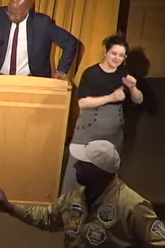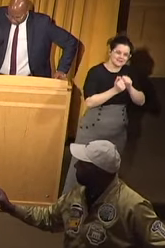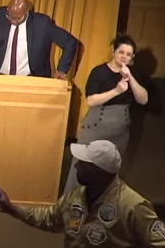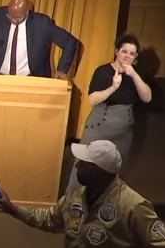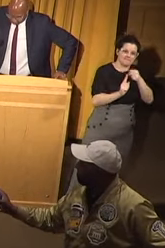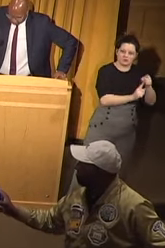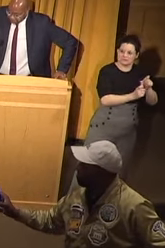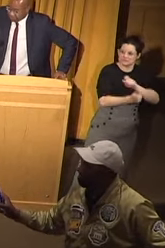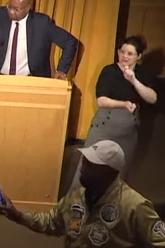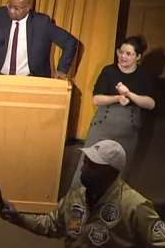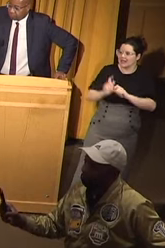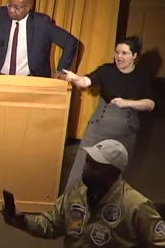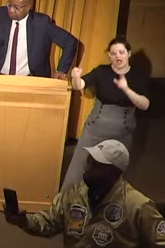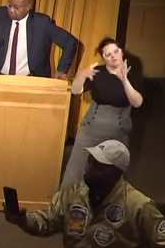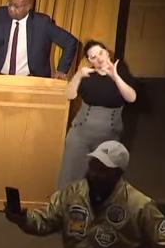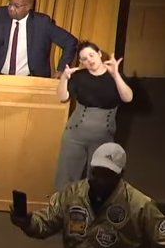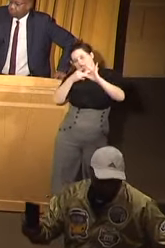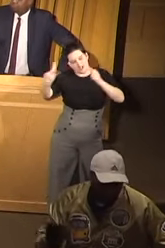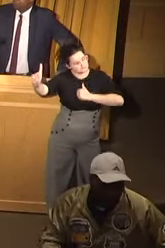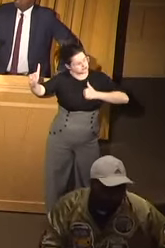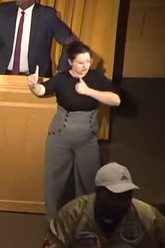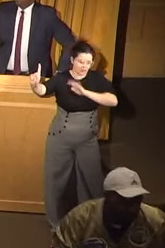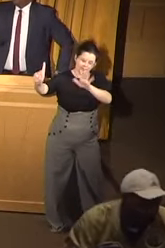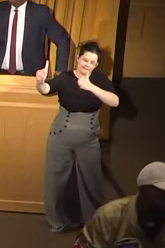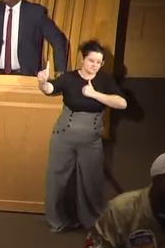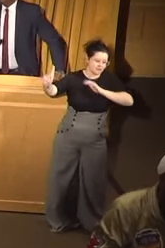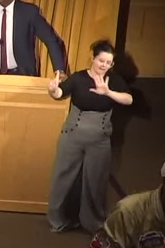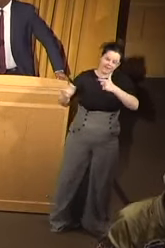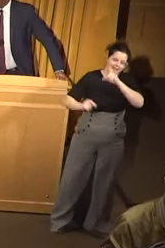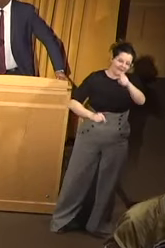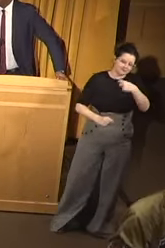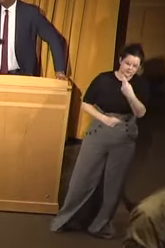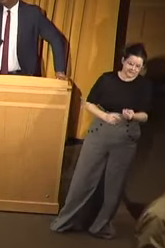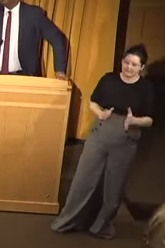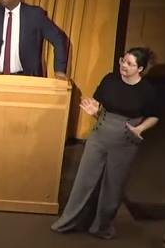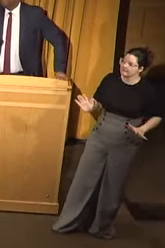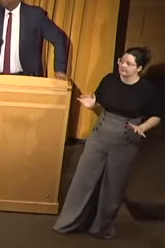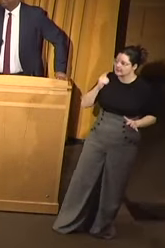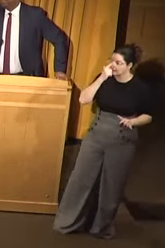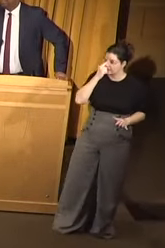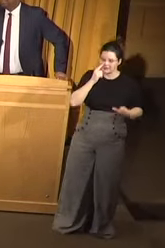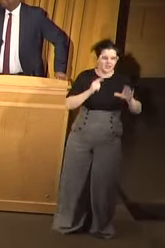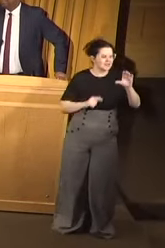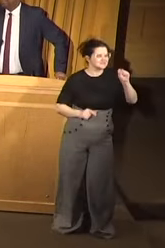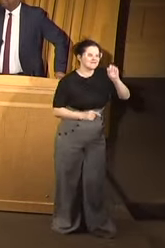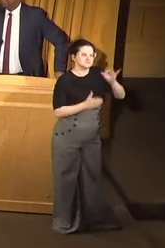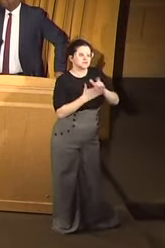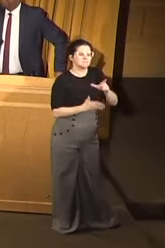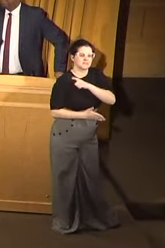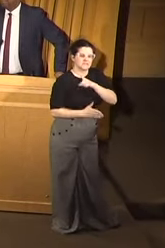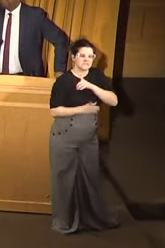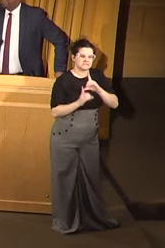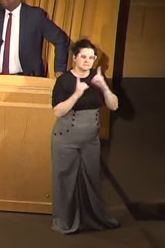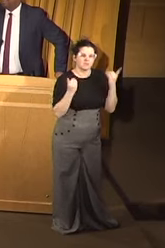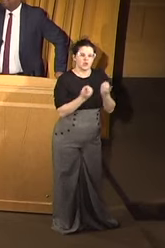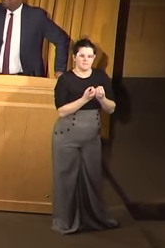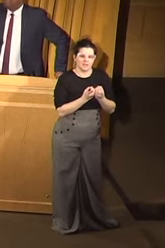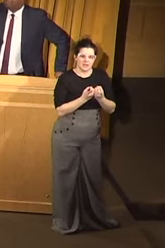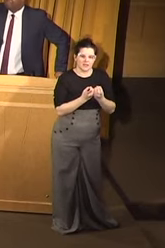to what we said. But I will say this. Yes. San Francisco Police Department